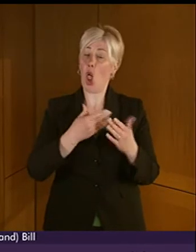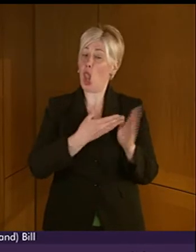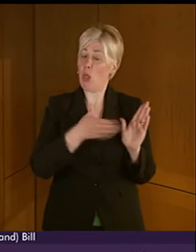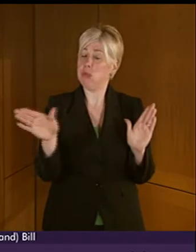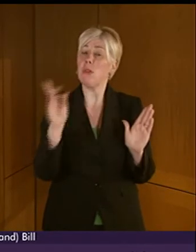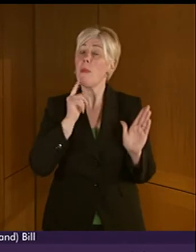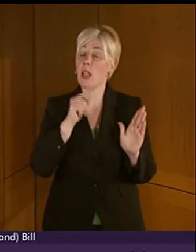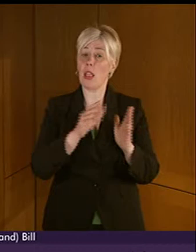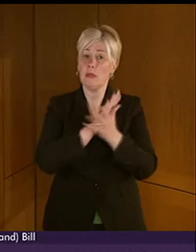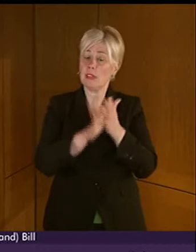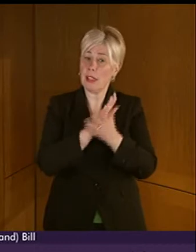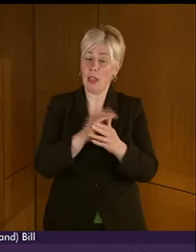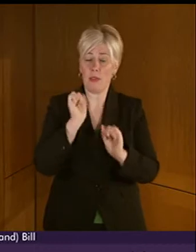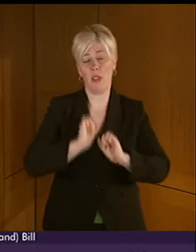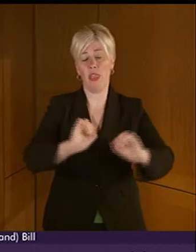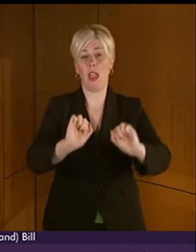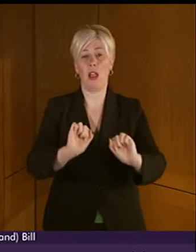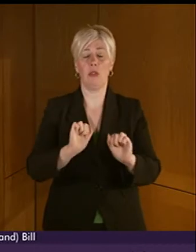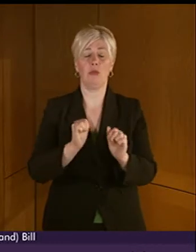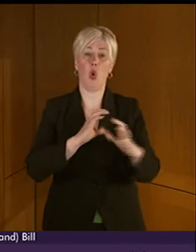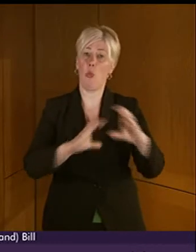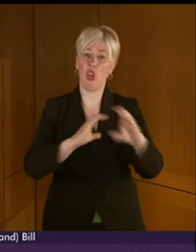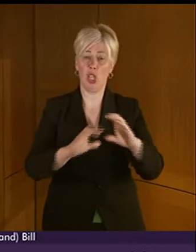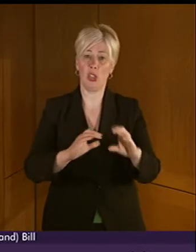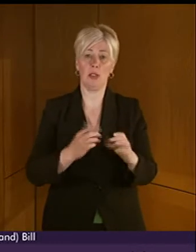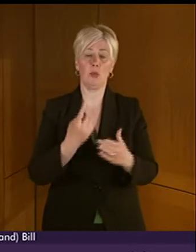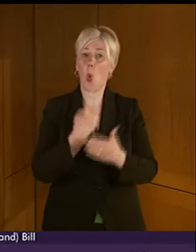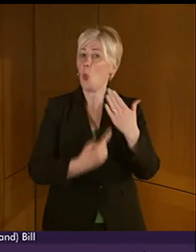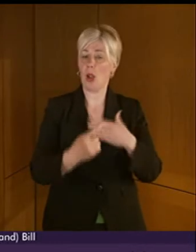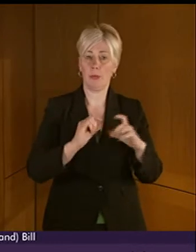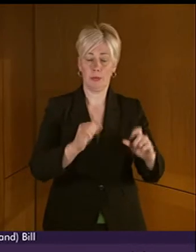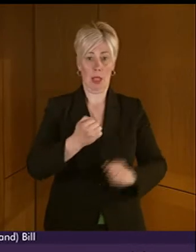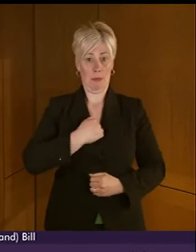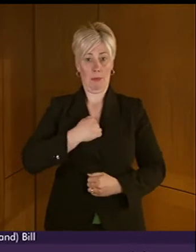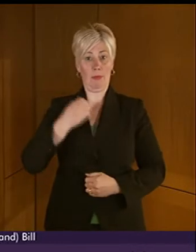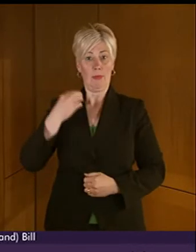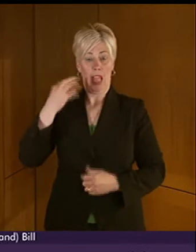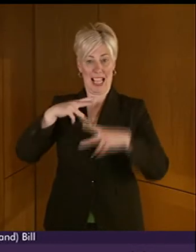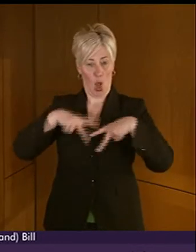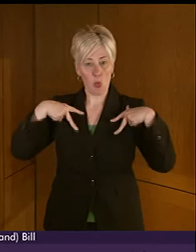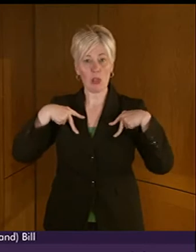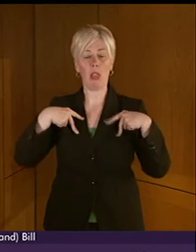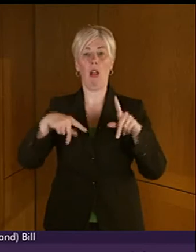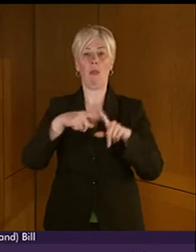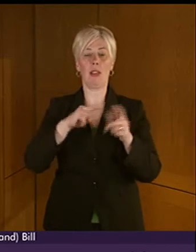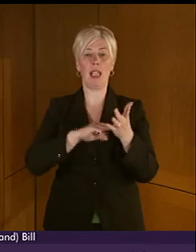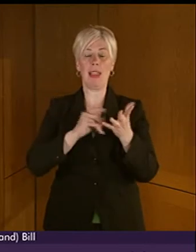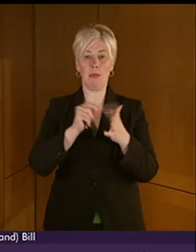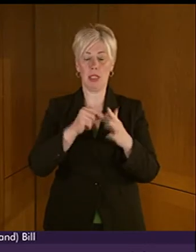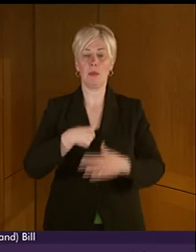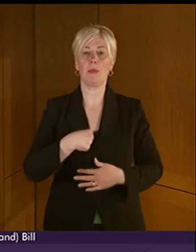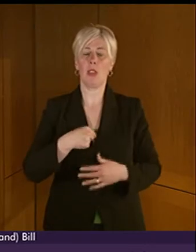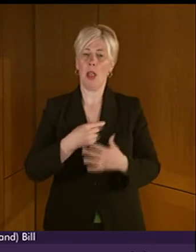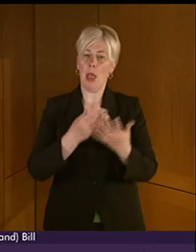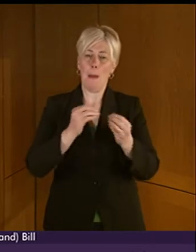communication that they have ever known. From my experience as a councillor and an MSP, I have learned that many BSL users